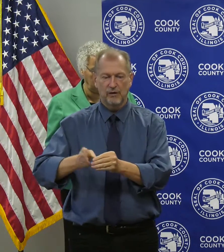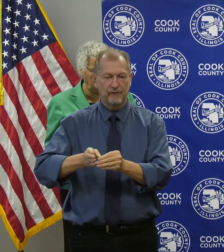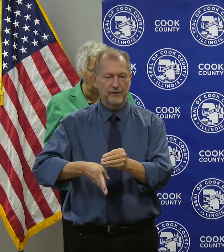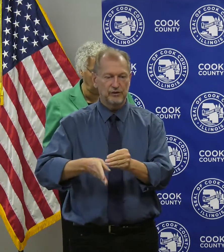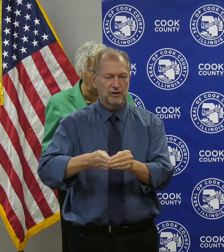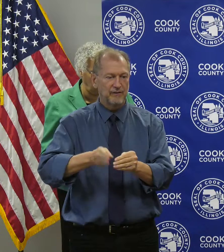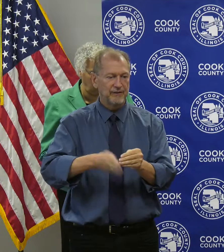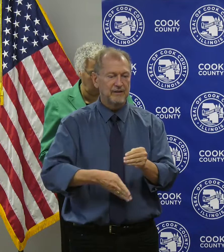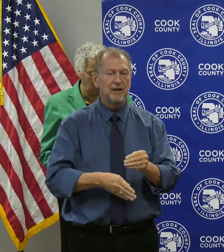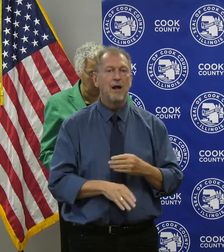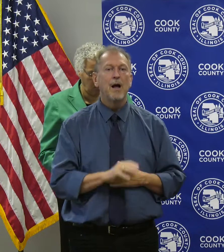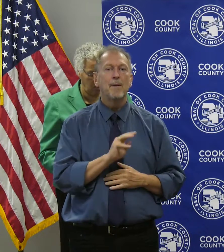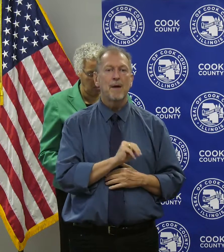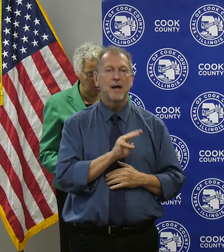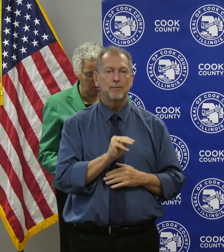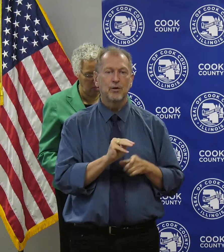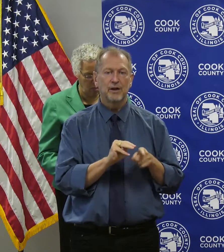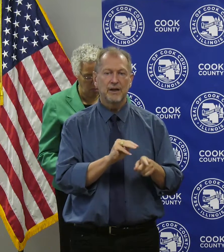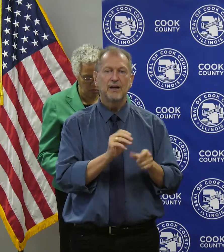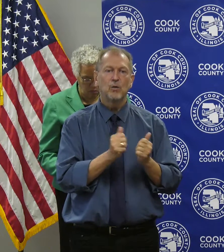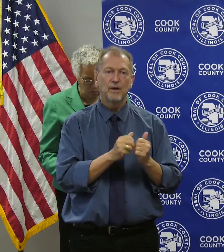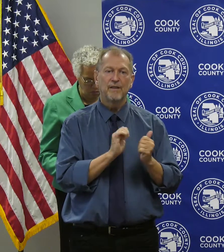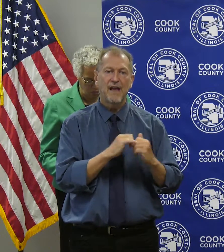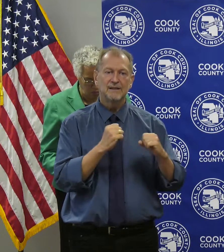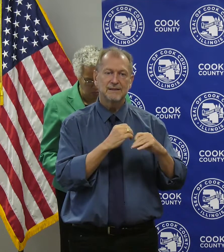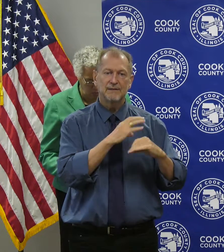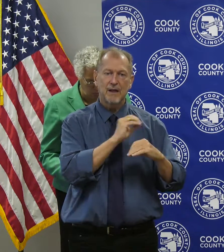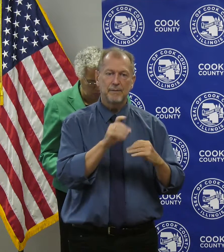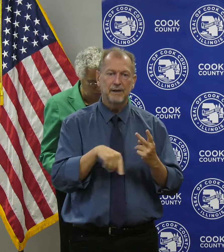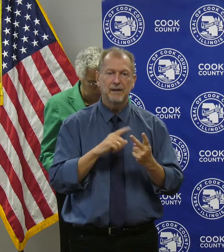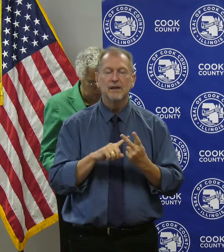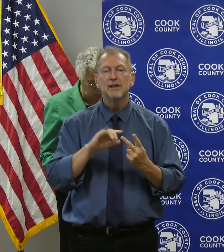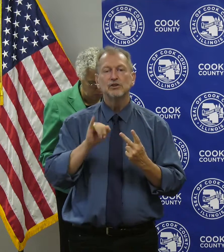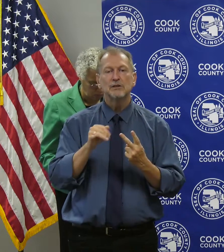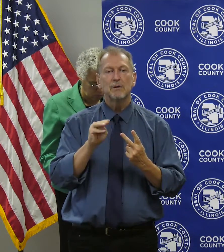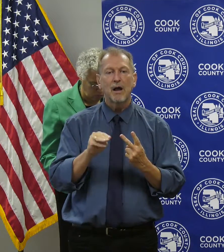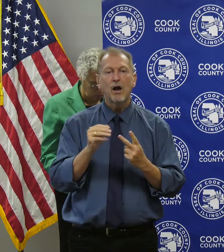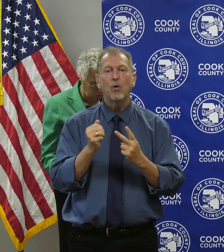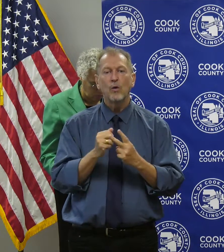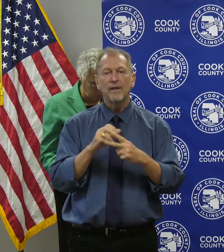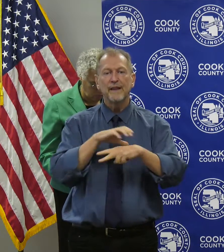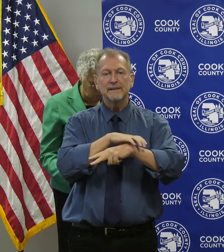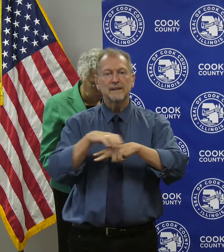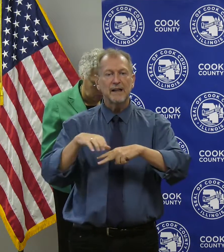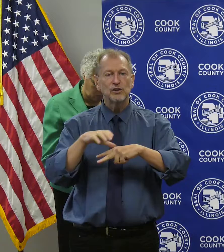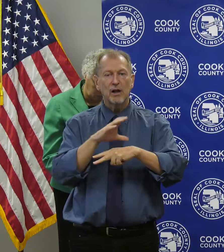Murray, Affiliated Steam and Hot Water. Jason McGuire, with Nelson Insulation Company.